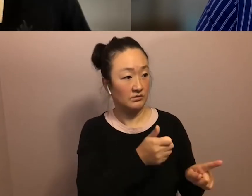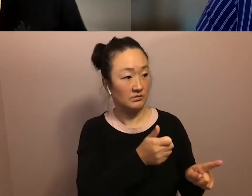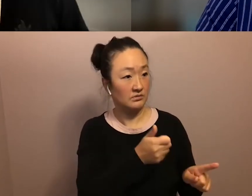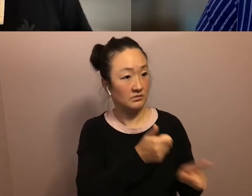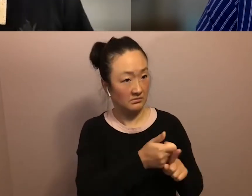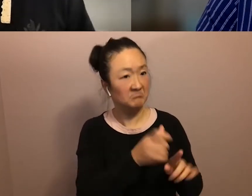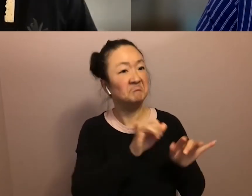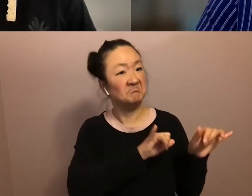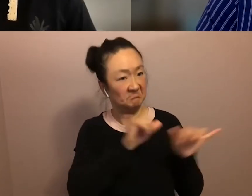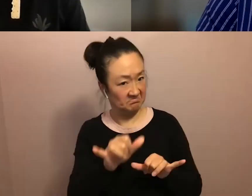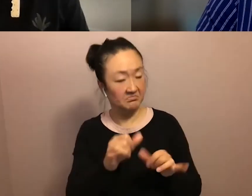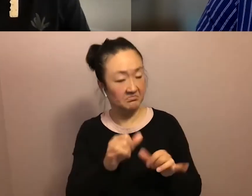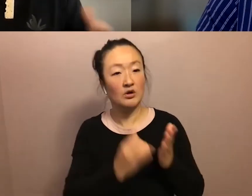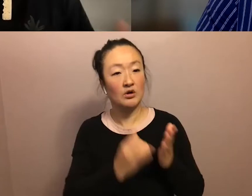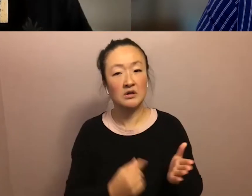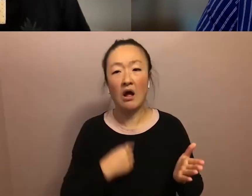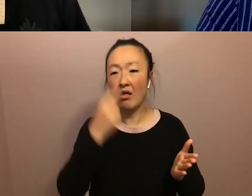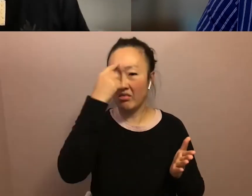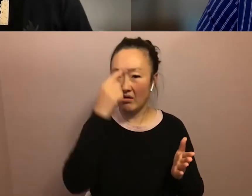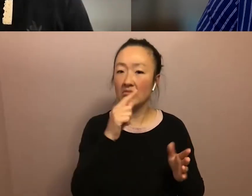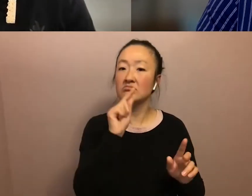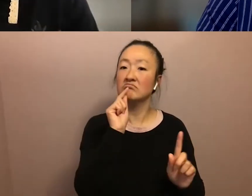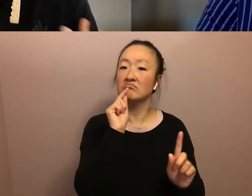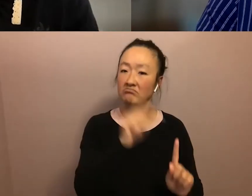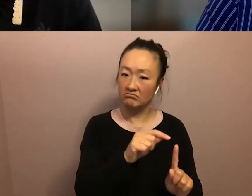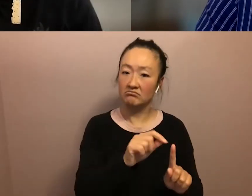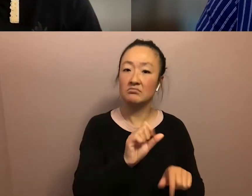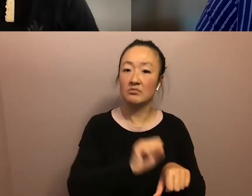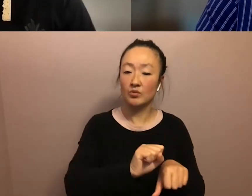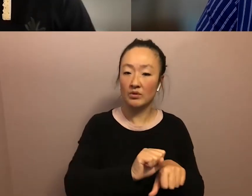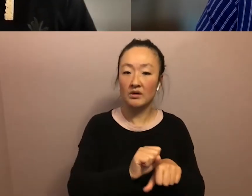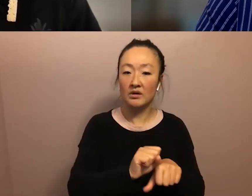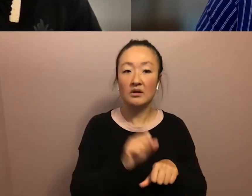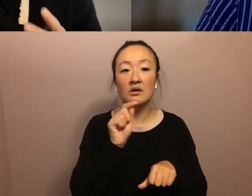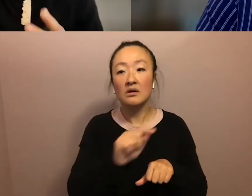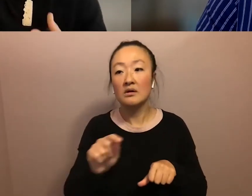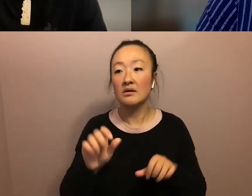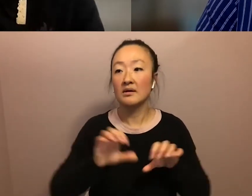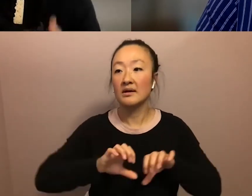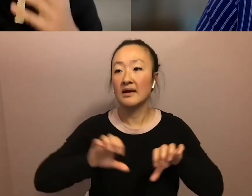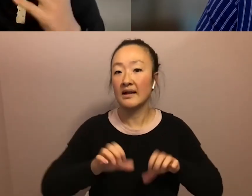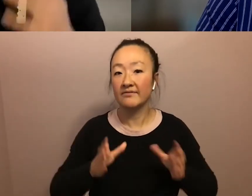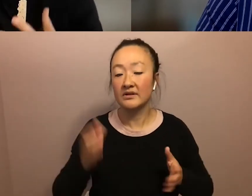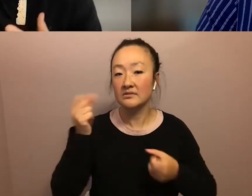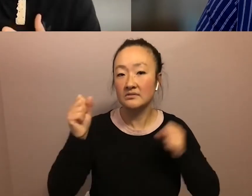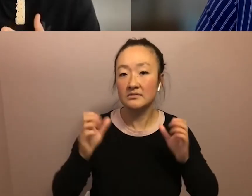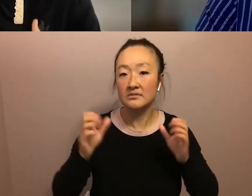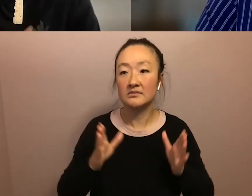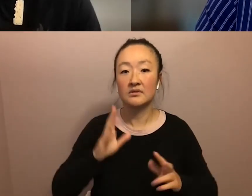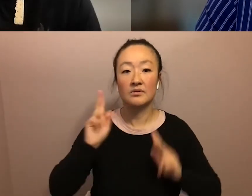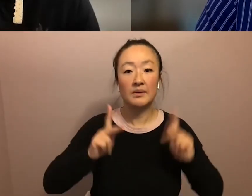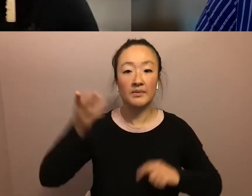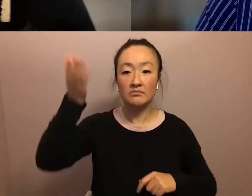was the work. Um, there weren't any examples to me of activists or orators, people giving speeches at the rally who weren't